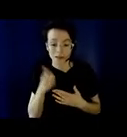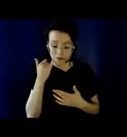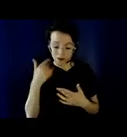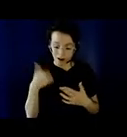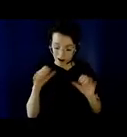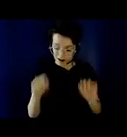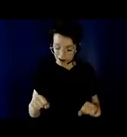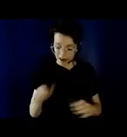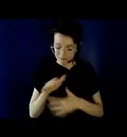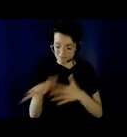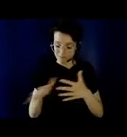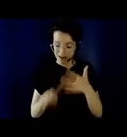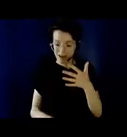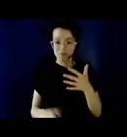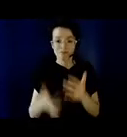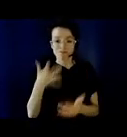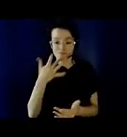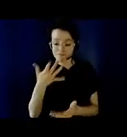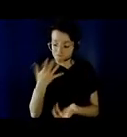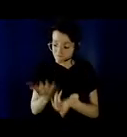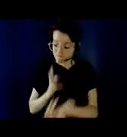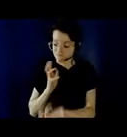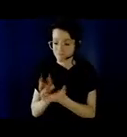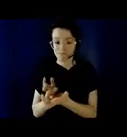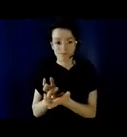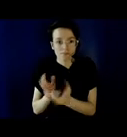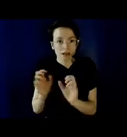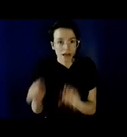discretion, even after the full return to campus.